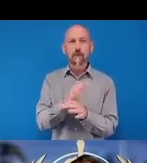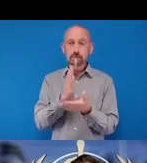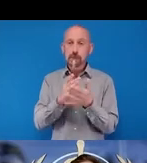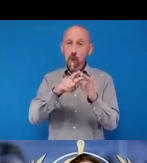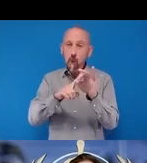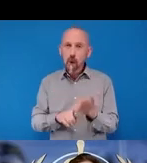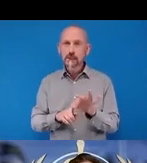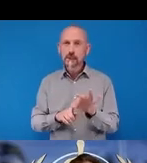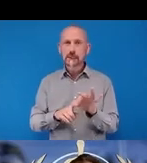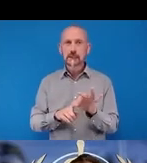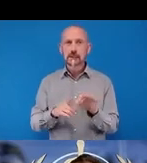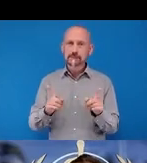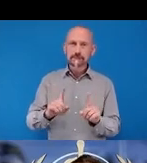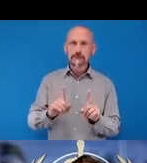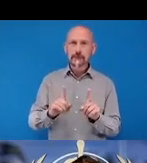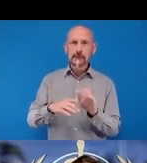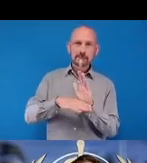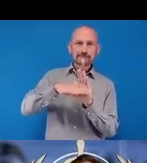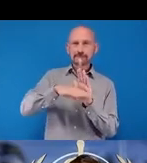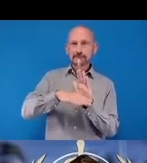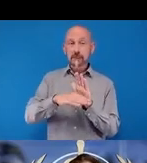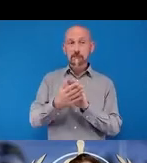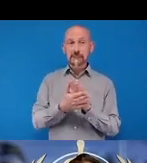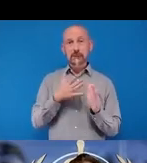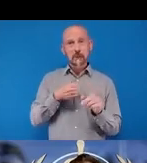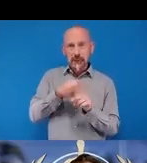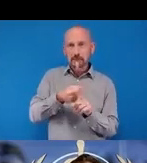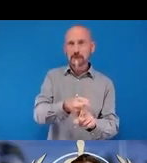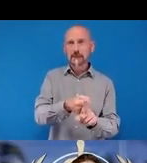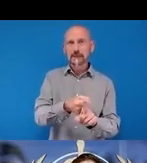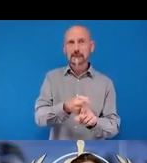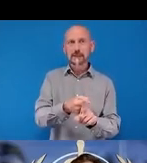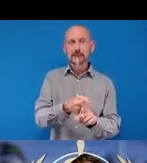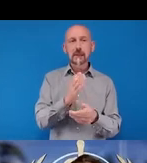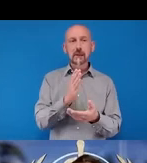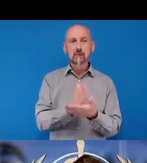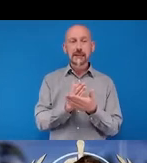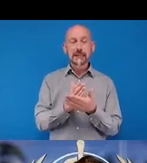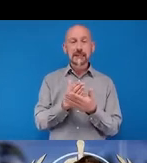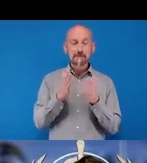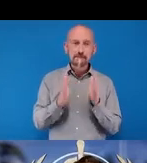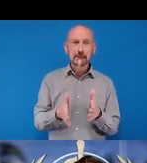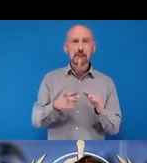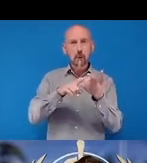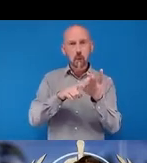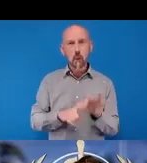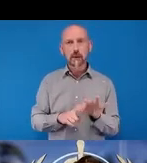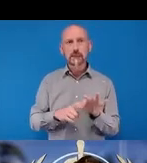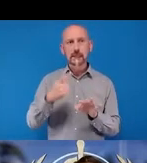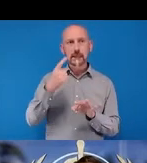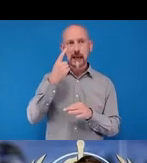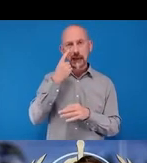also emphasize the importance we need to focus on quality eye care services.